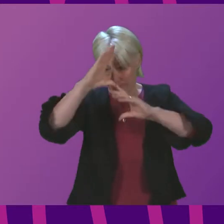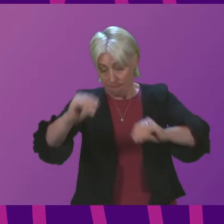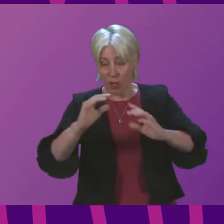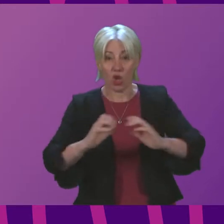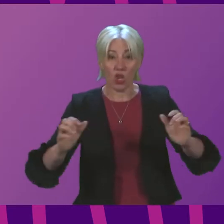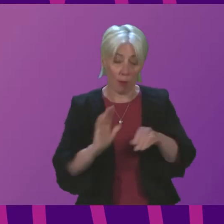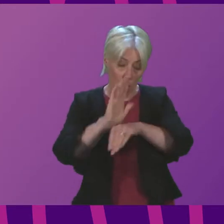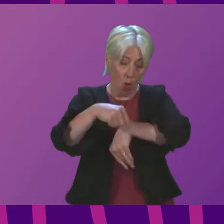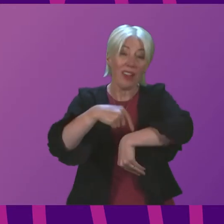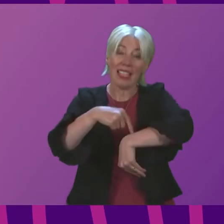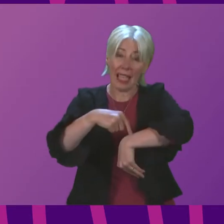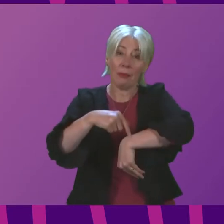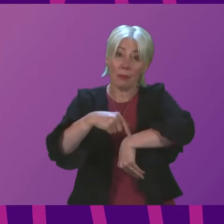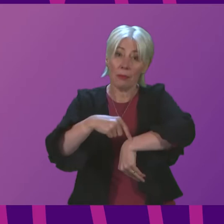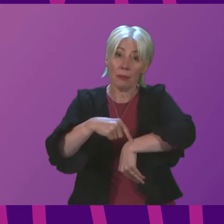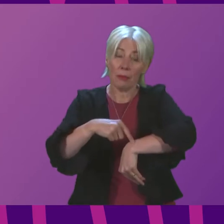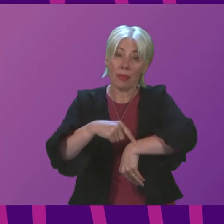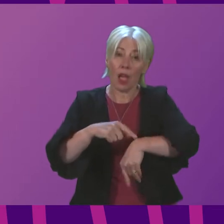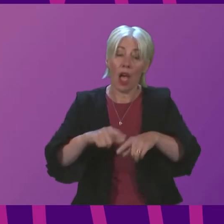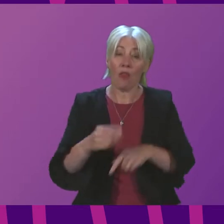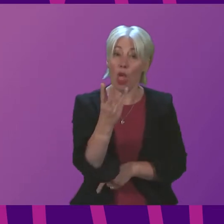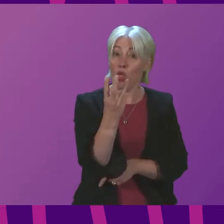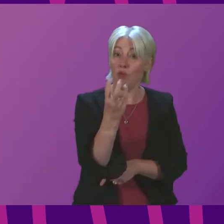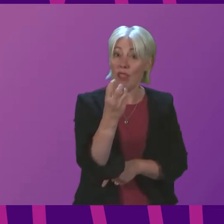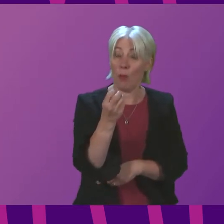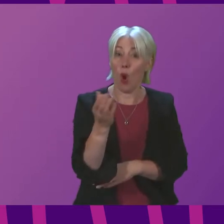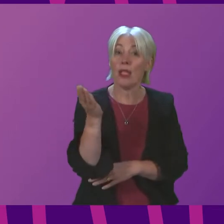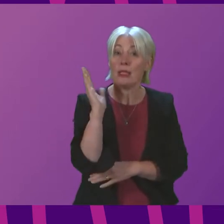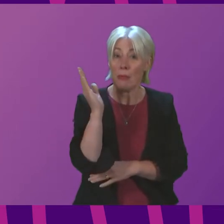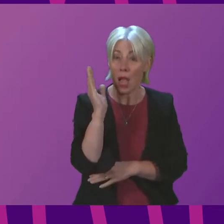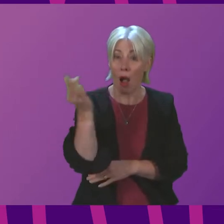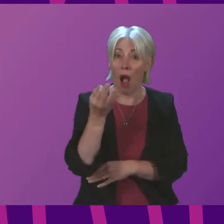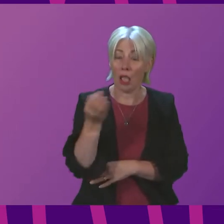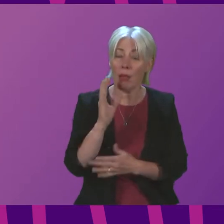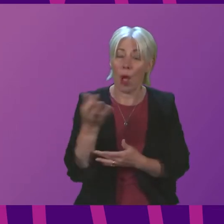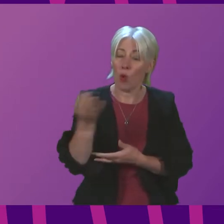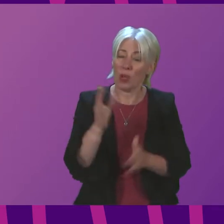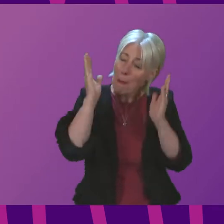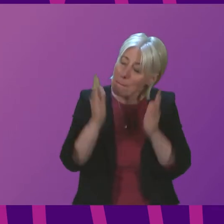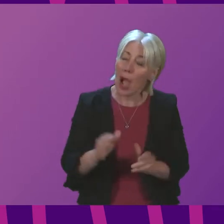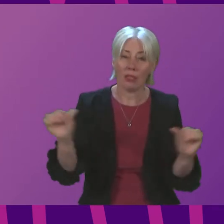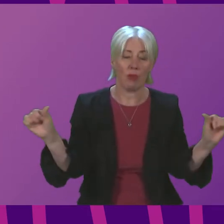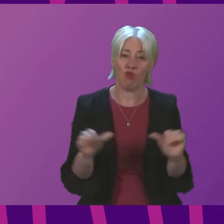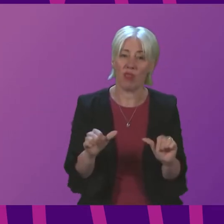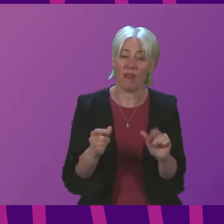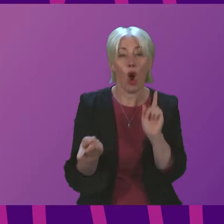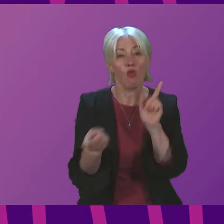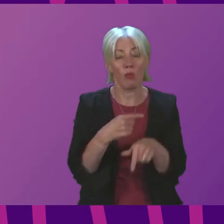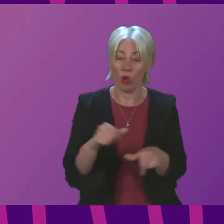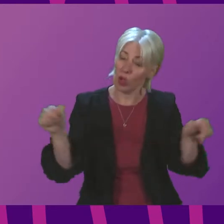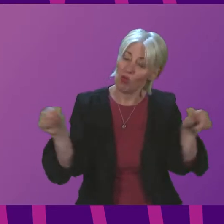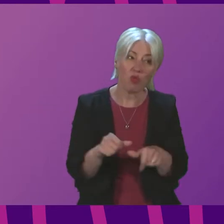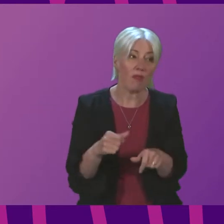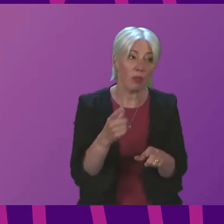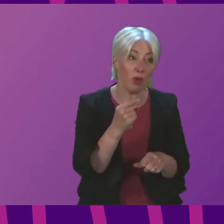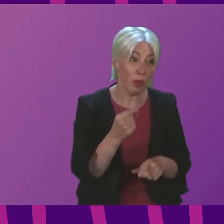time I do intend to try and call all three remaining speakers but the questions will have to be brief and the responses as brief as possible John Mason